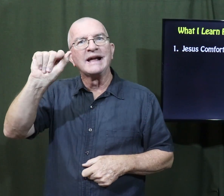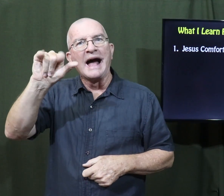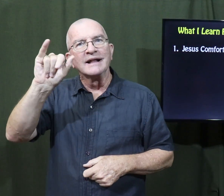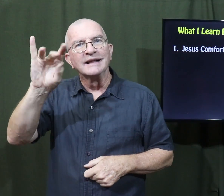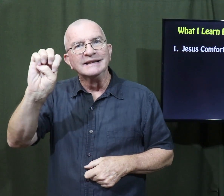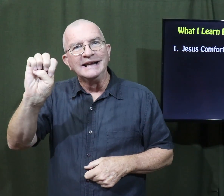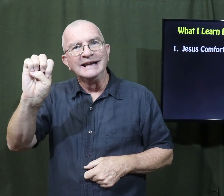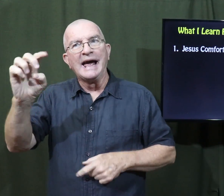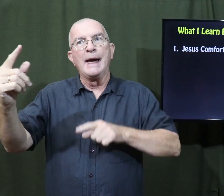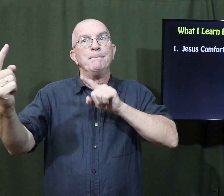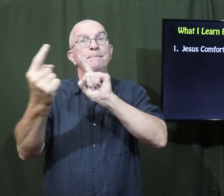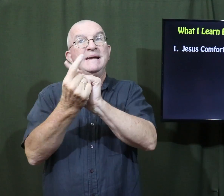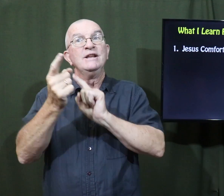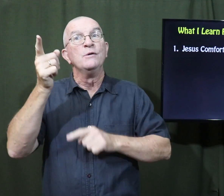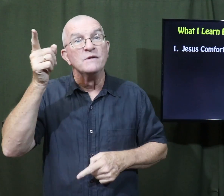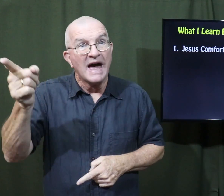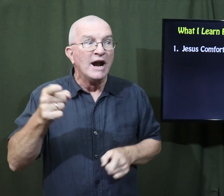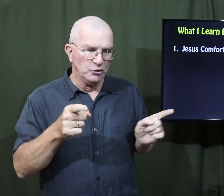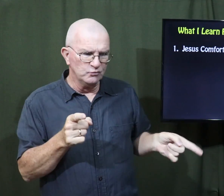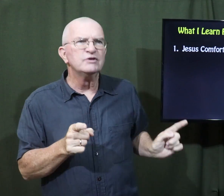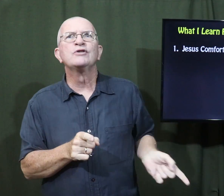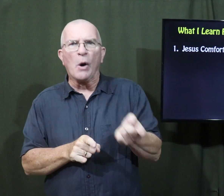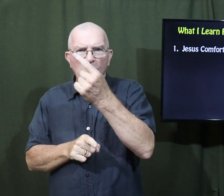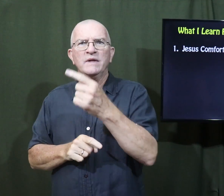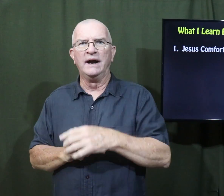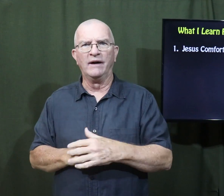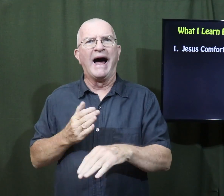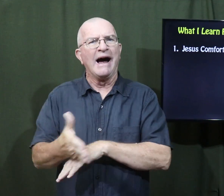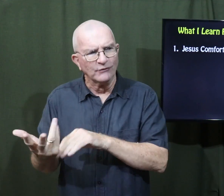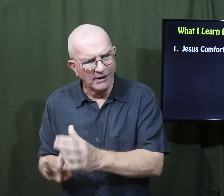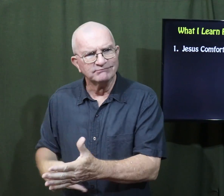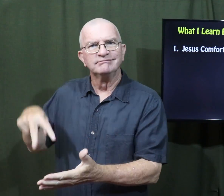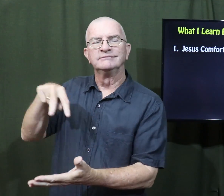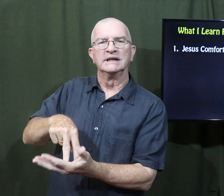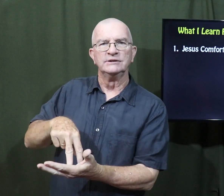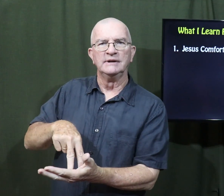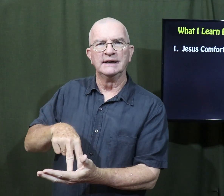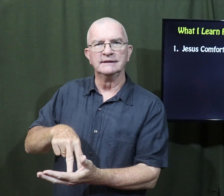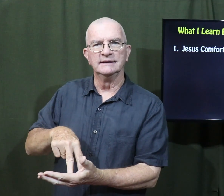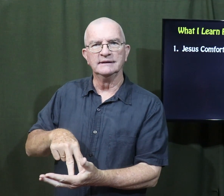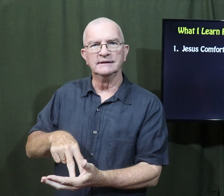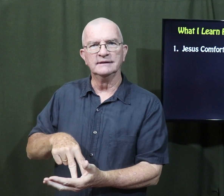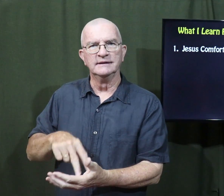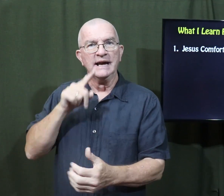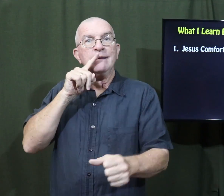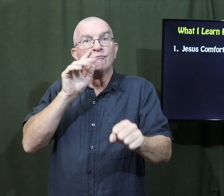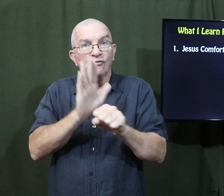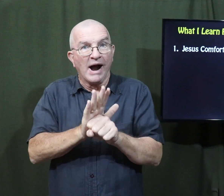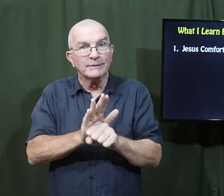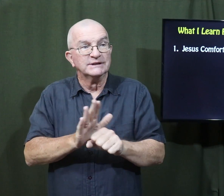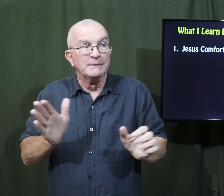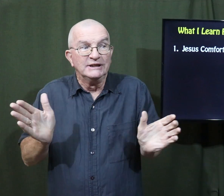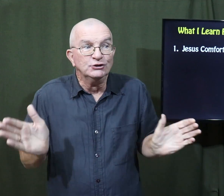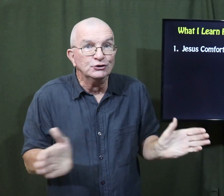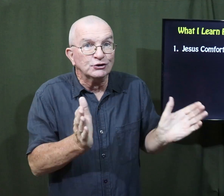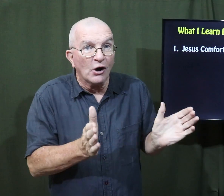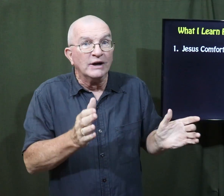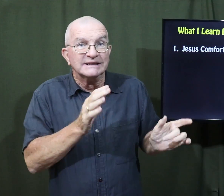you in Galilee after I rise from the dead. He promises to encourage them so that